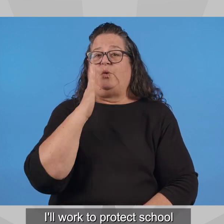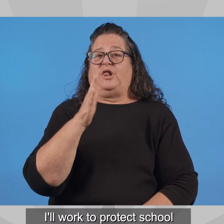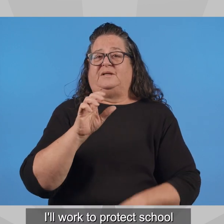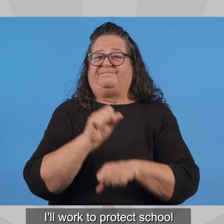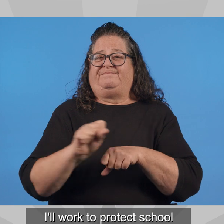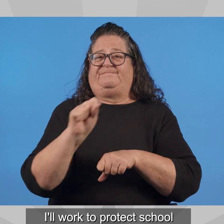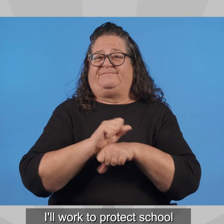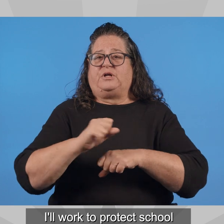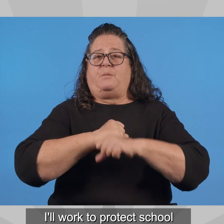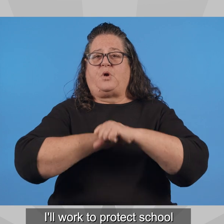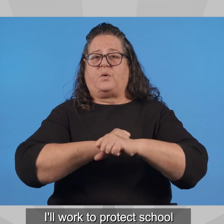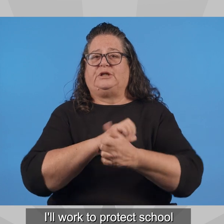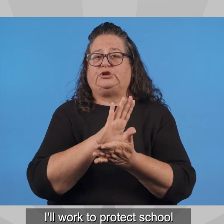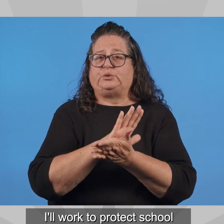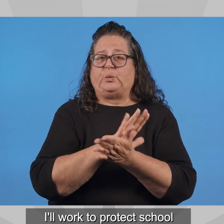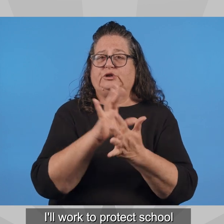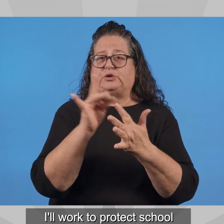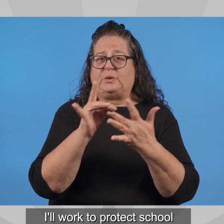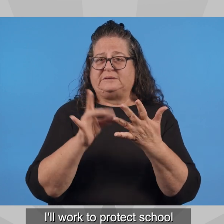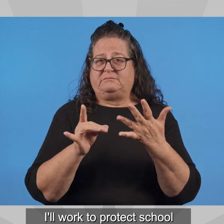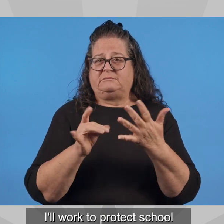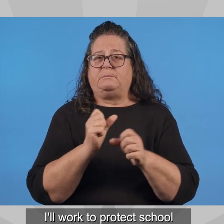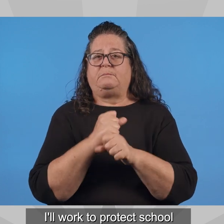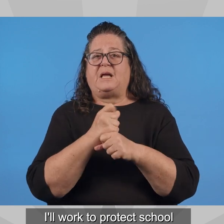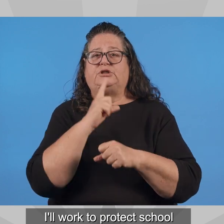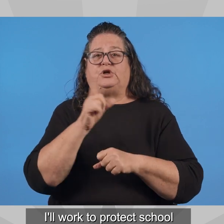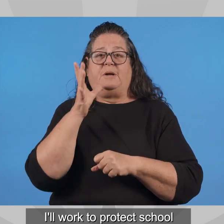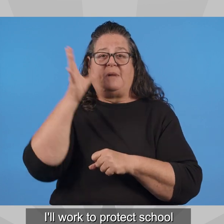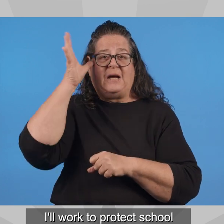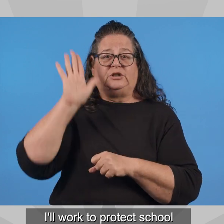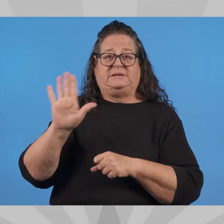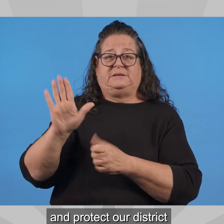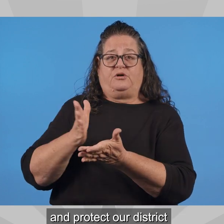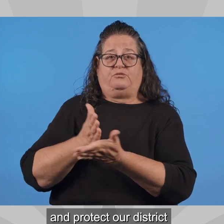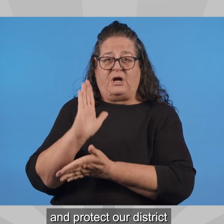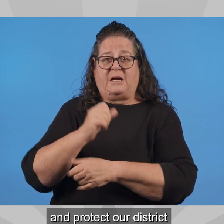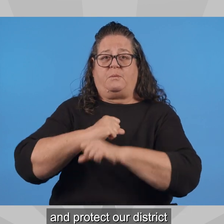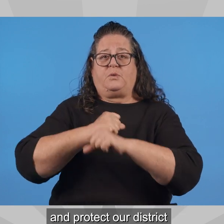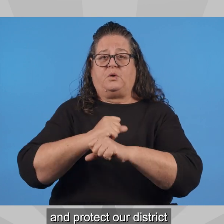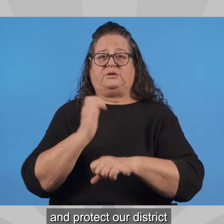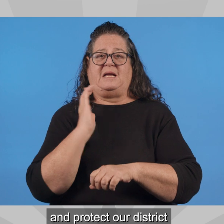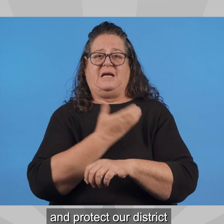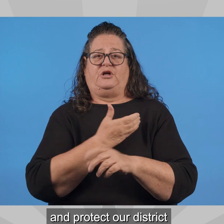I'll work to protect school choice, ensure parental rights, and protect our district and charter